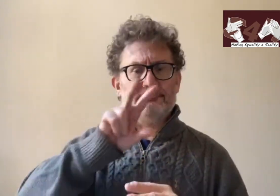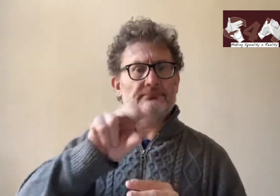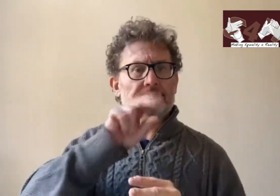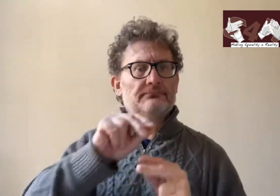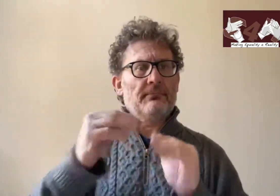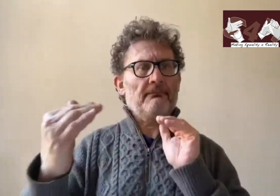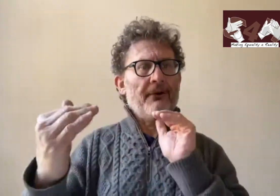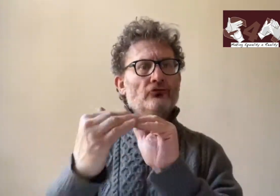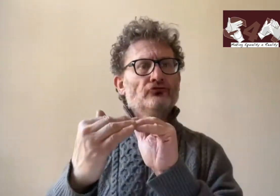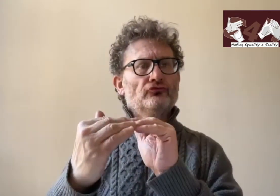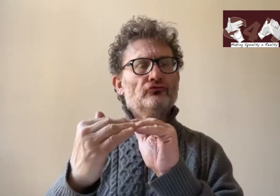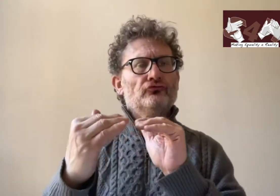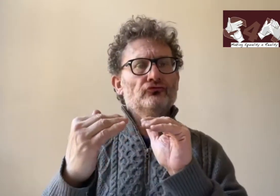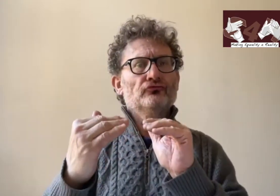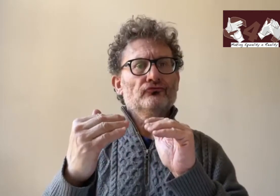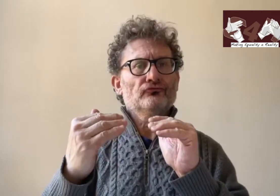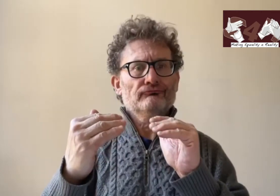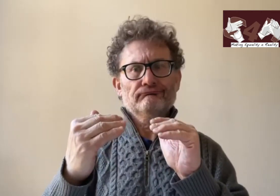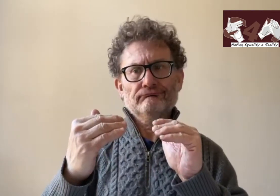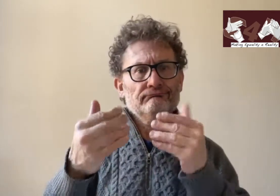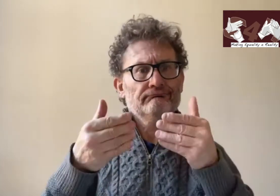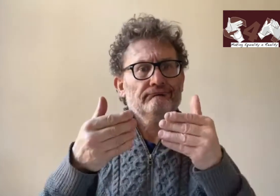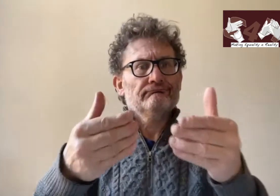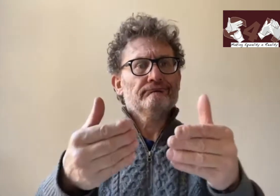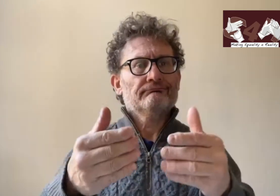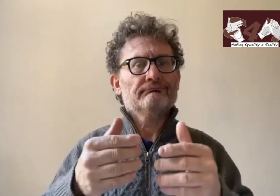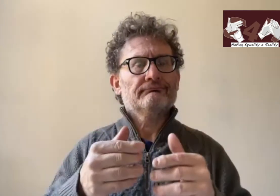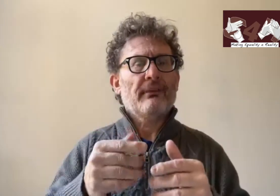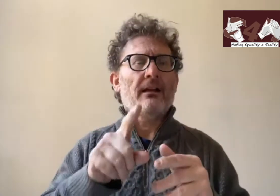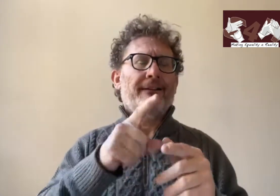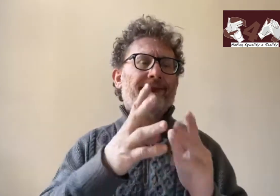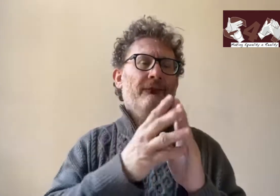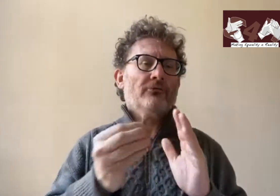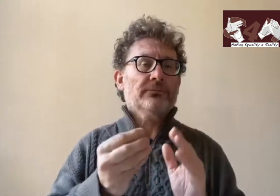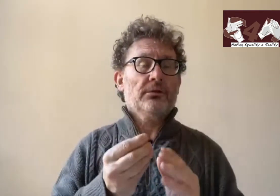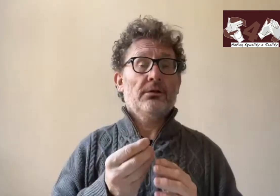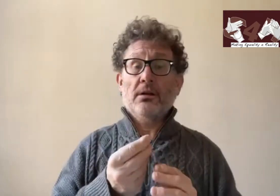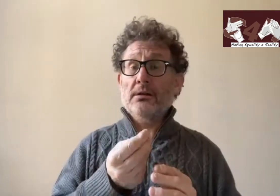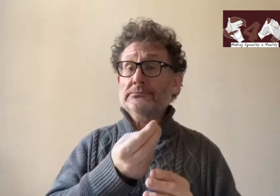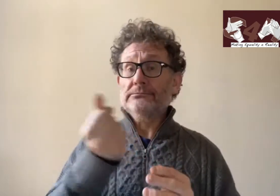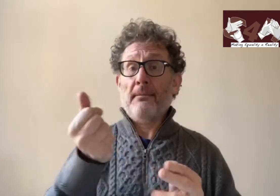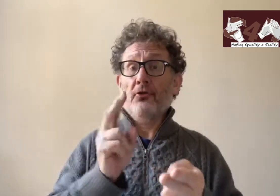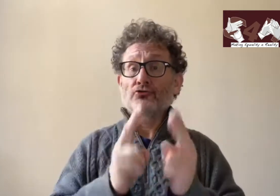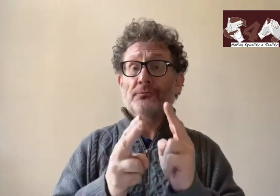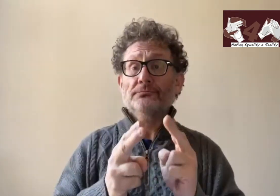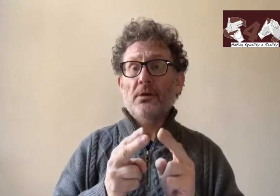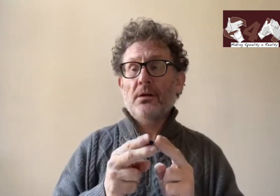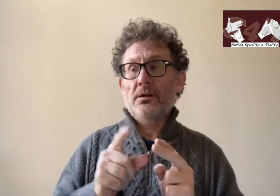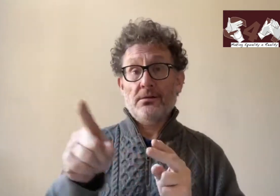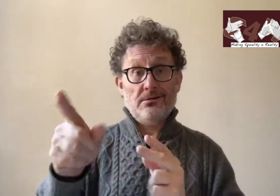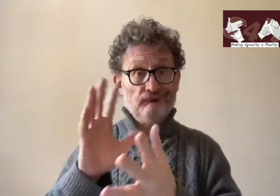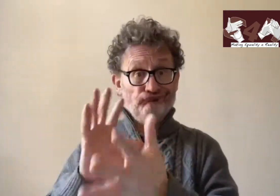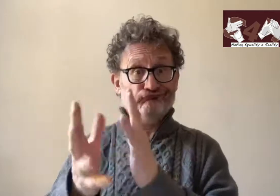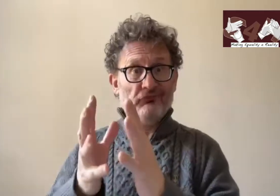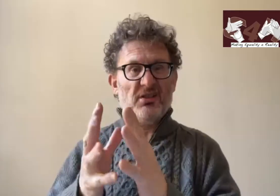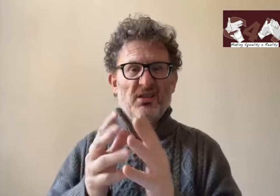the ability to reflect what they're saying in the correct way. So for example some interpreters will actually